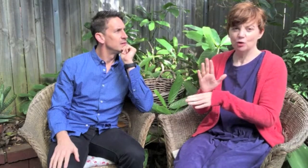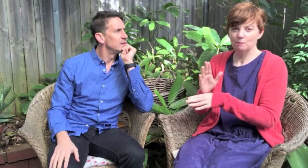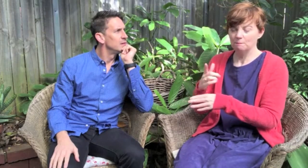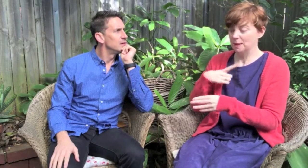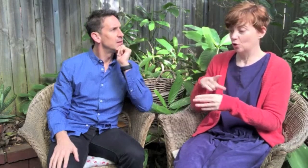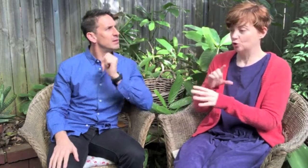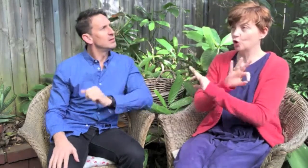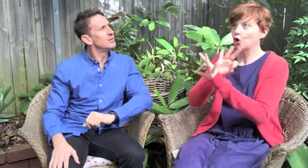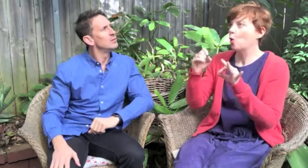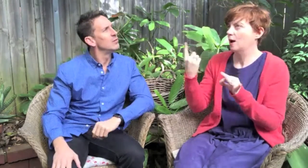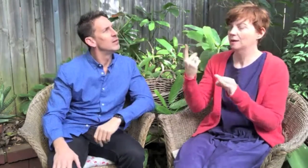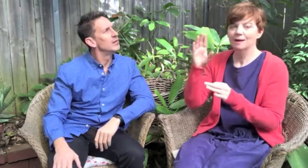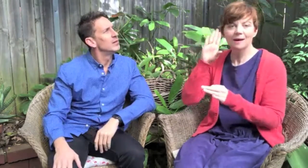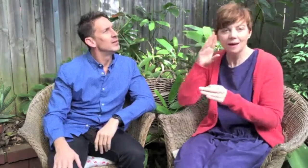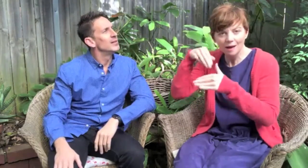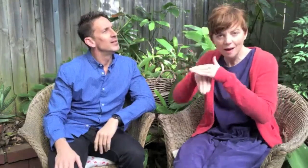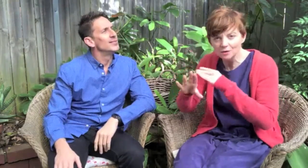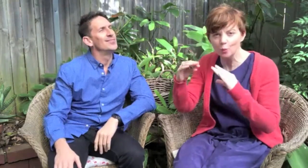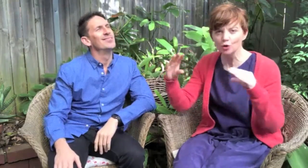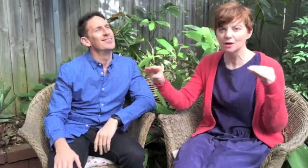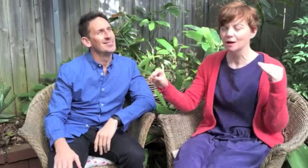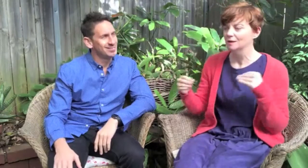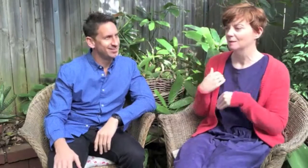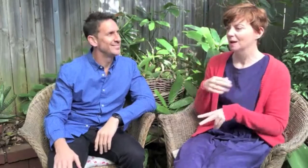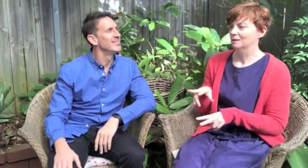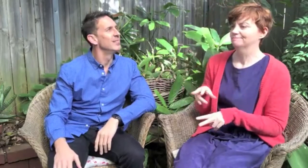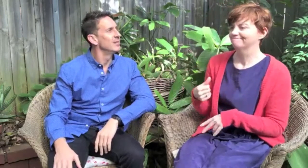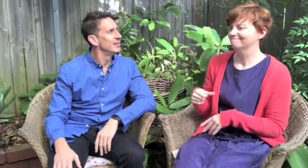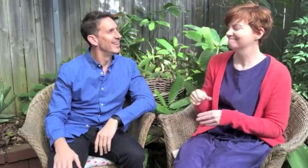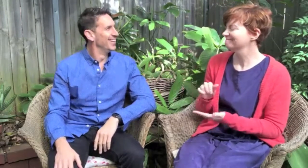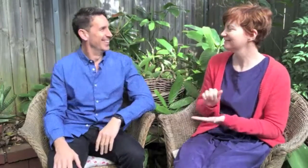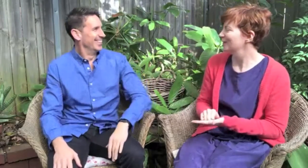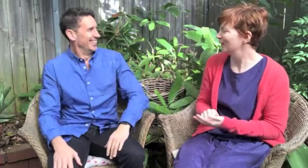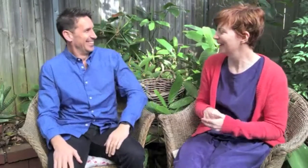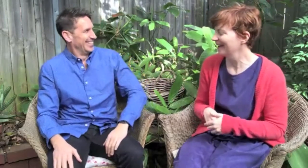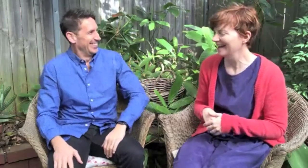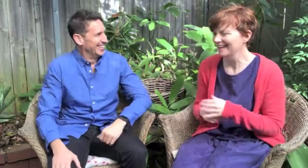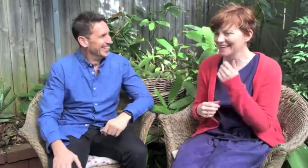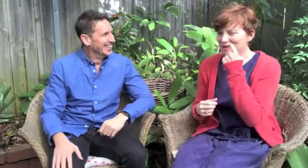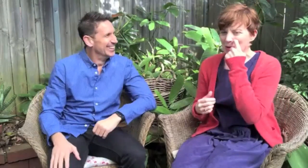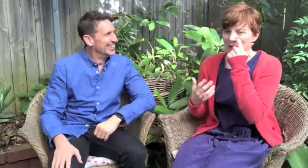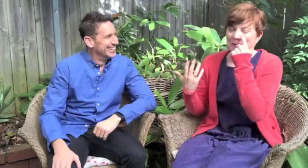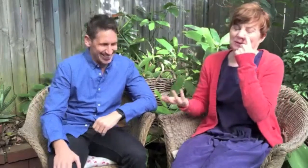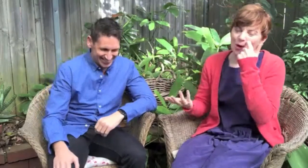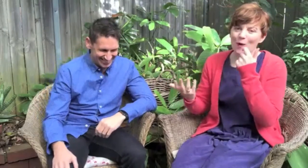of course you'd make a film like this because, you know, nobody can hear underwater. And I thought, hmm, you know what, you're right.